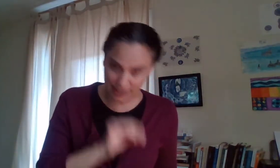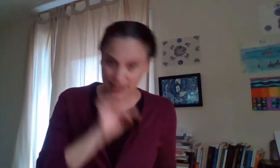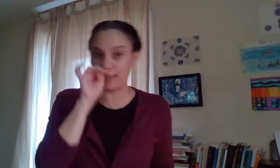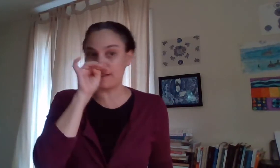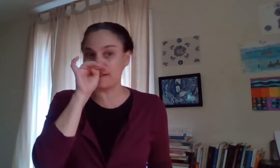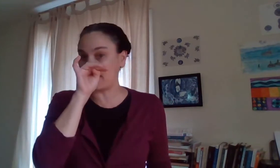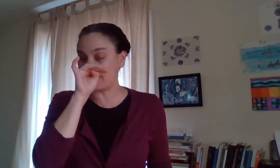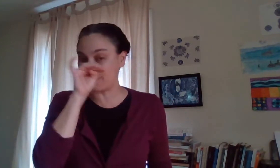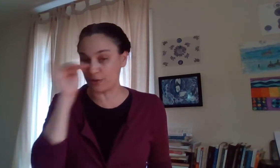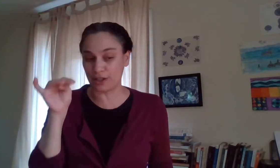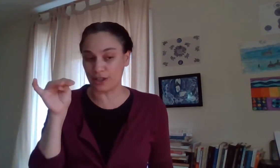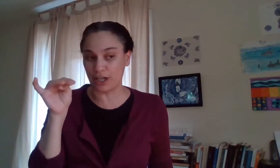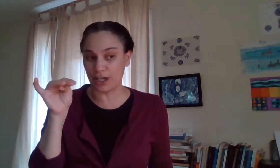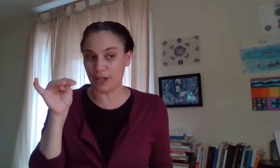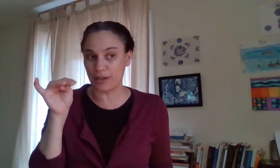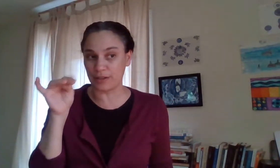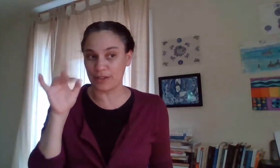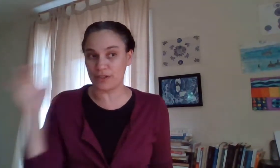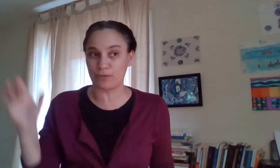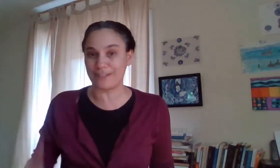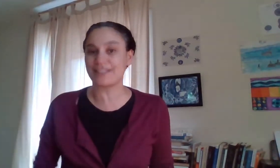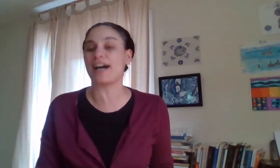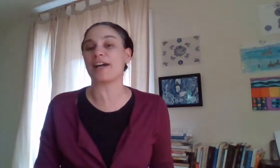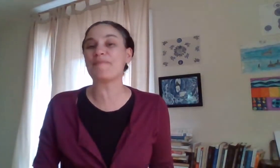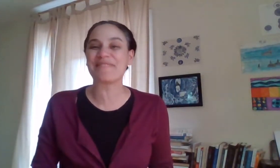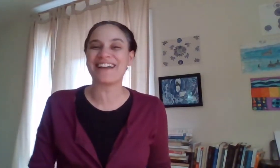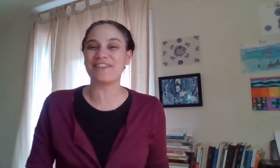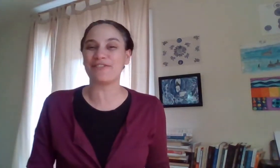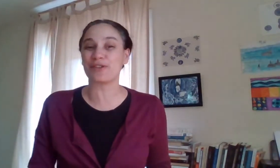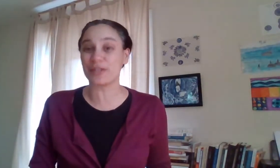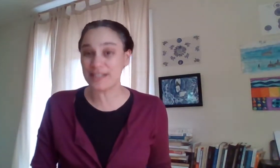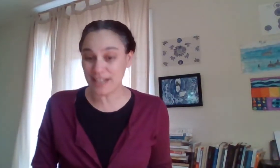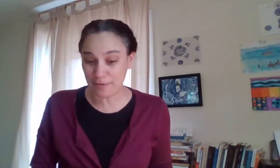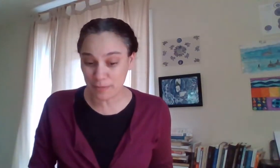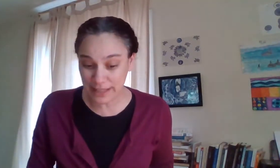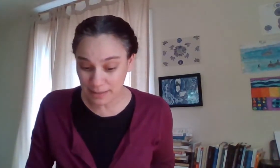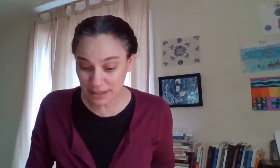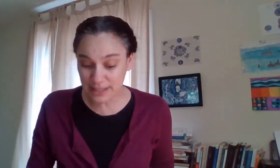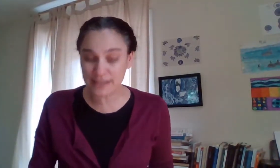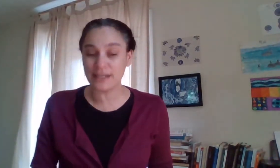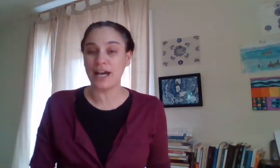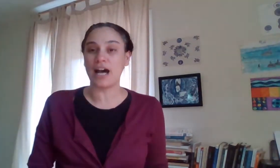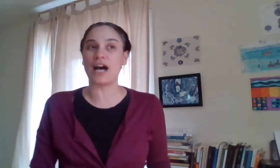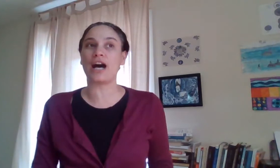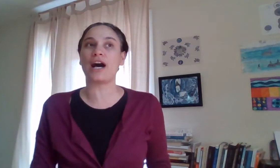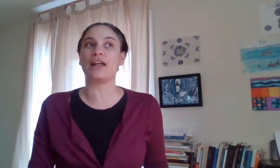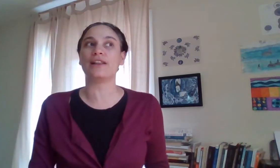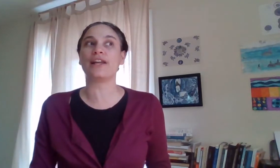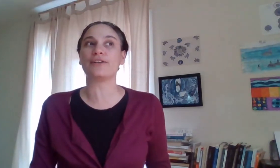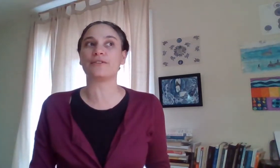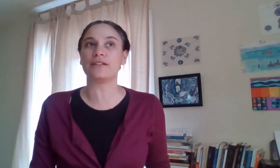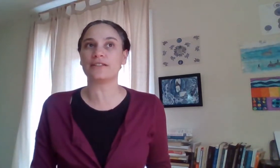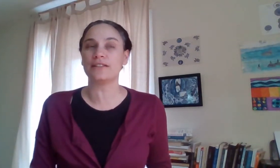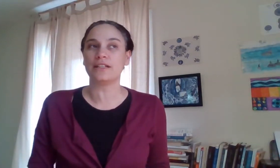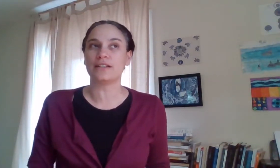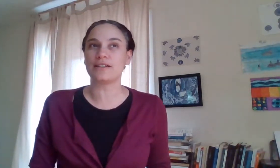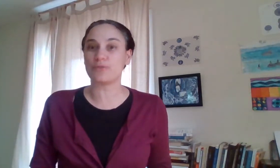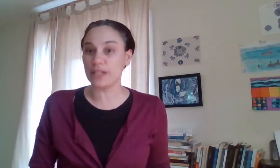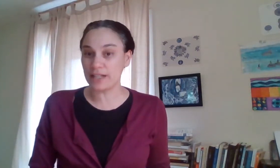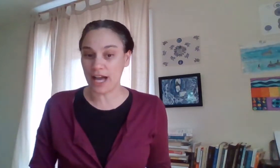and uh for uh this one time if you're gonna sign up for my email list uh later on this weekend i